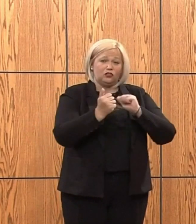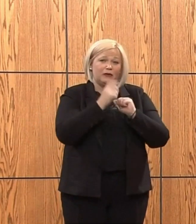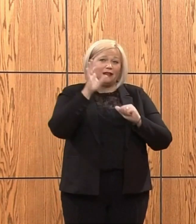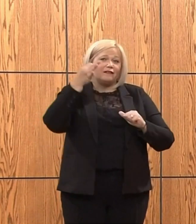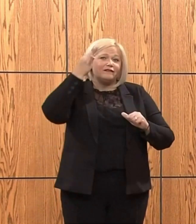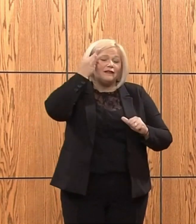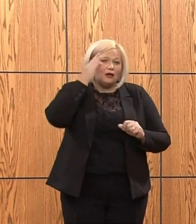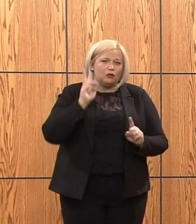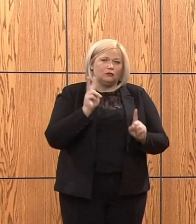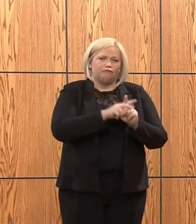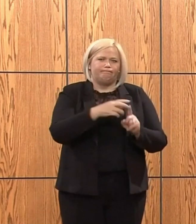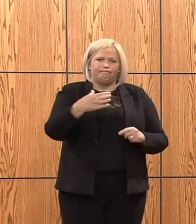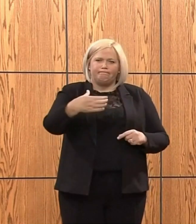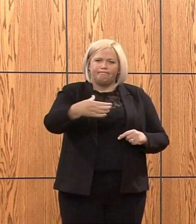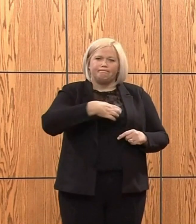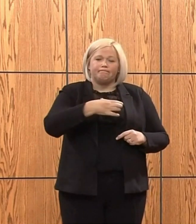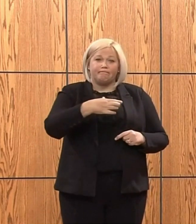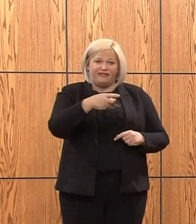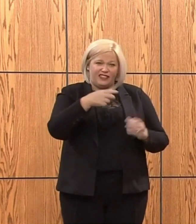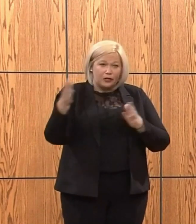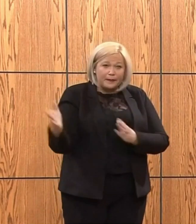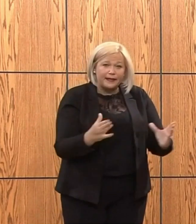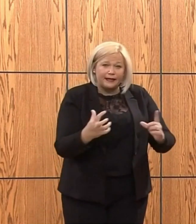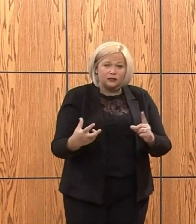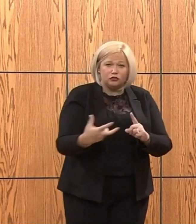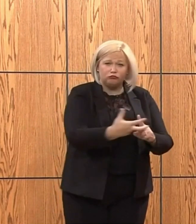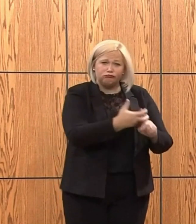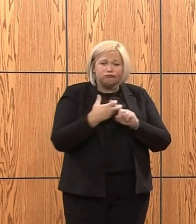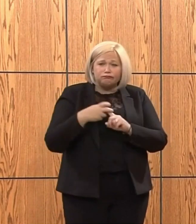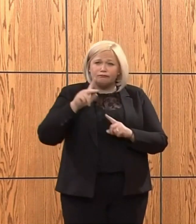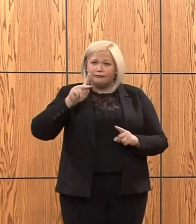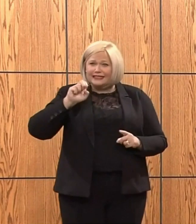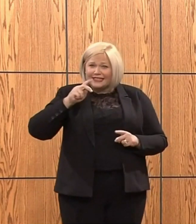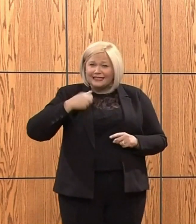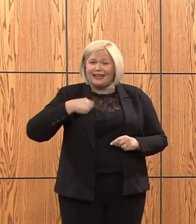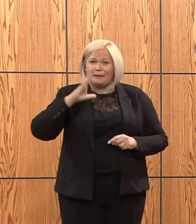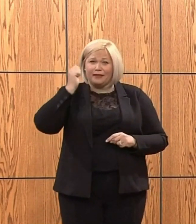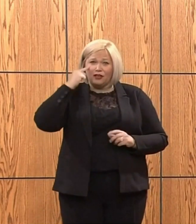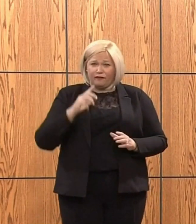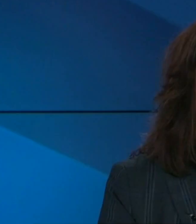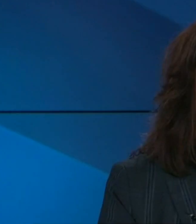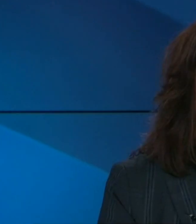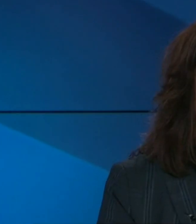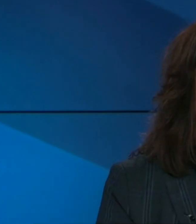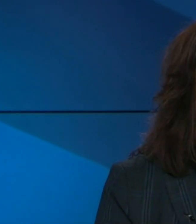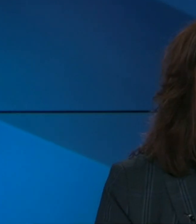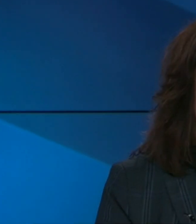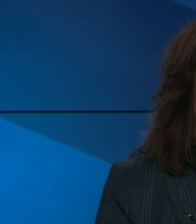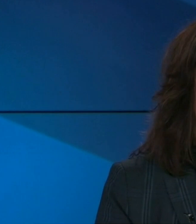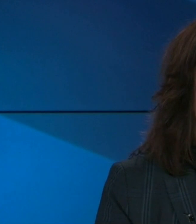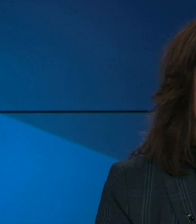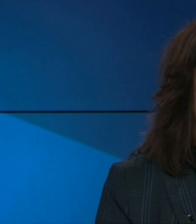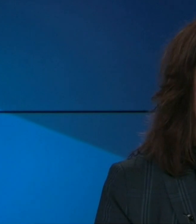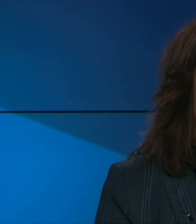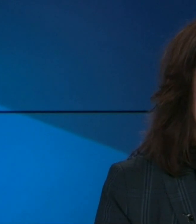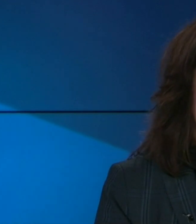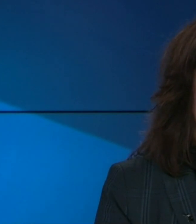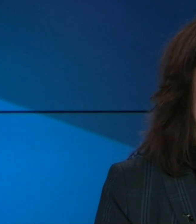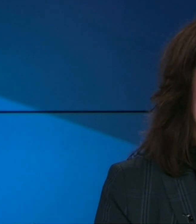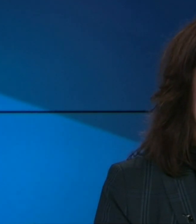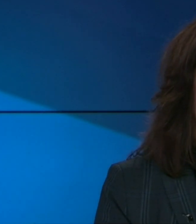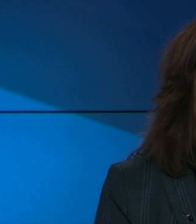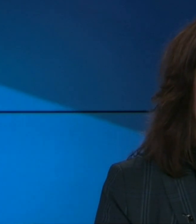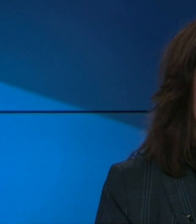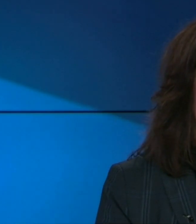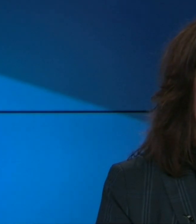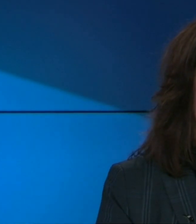with conspiring to kidnap the governor of Michigan, Gretchen Whitmer. Authorities say the conspirators plan to